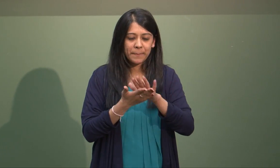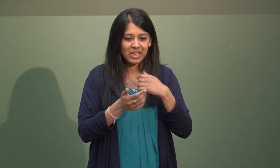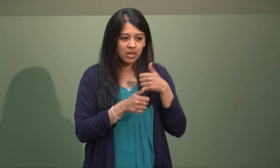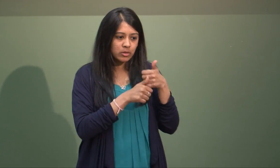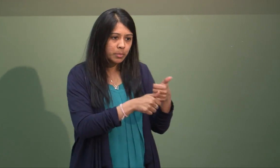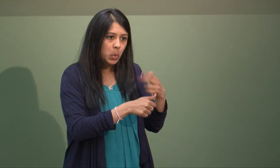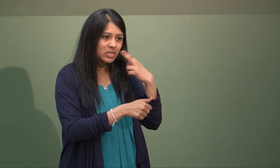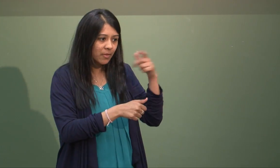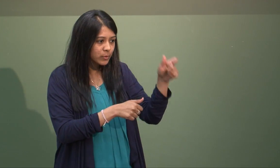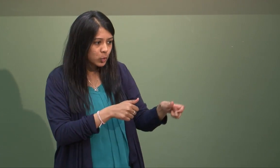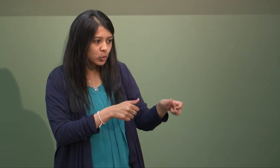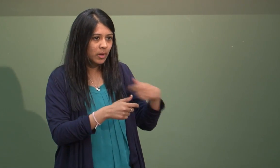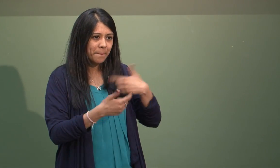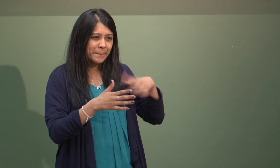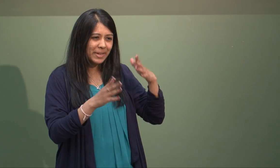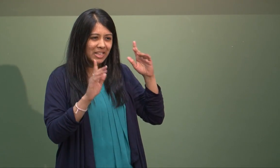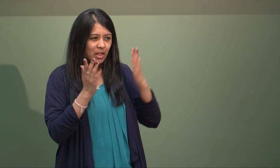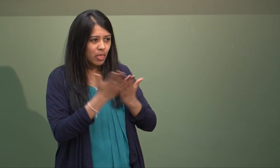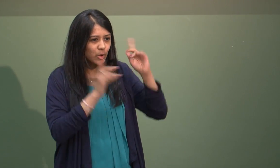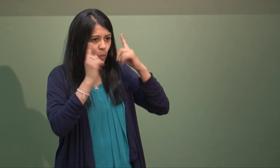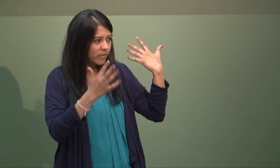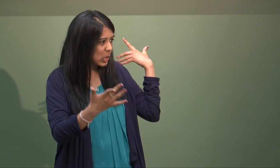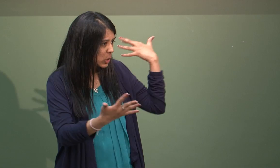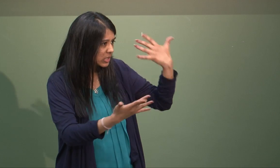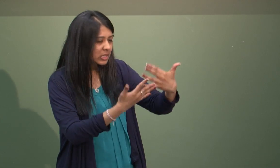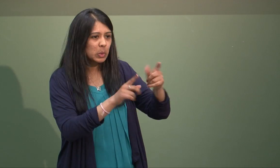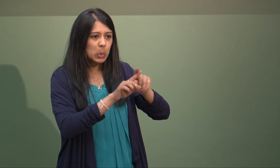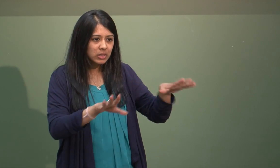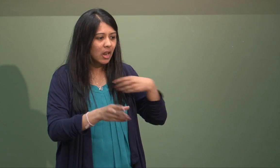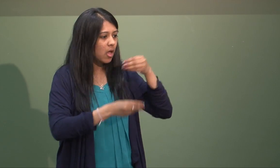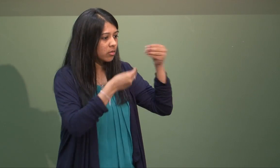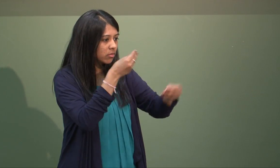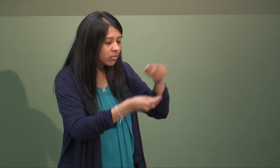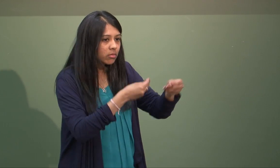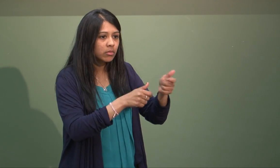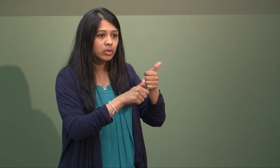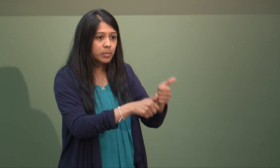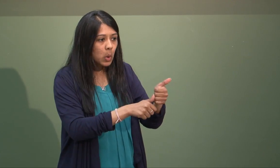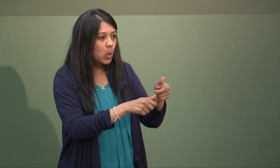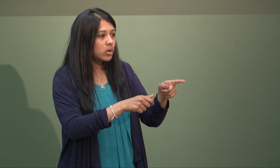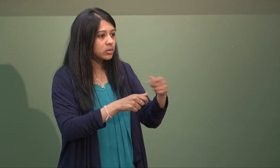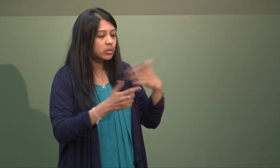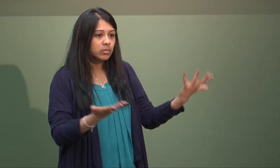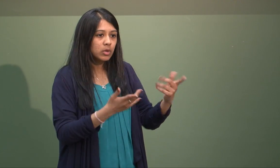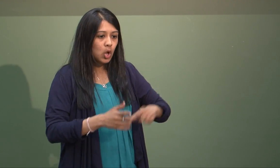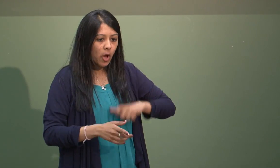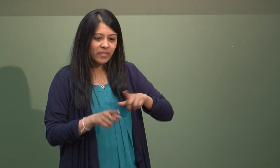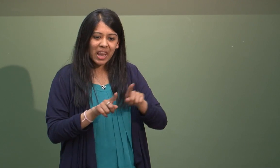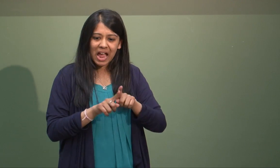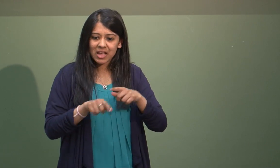I've been involved with Deaf Mentoring. So if there's any students who have been through university and they've had difficulties or whatever,